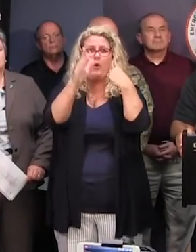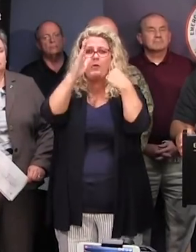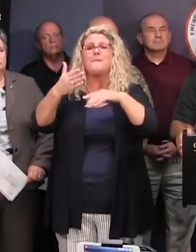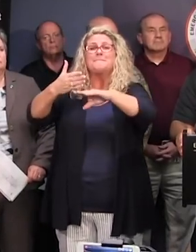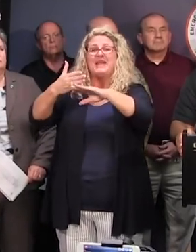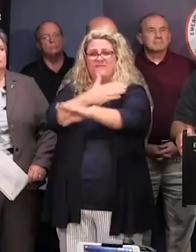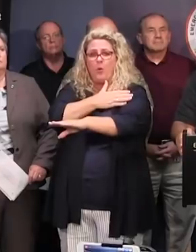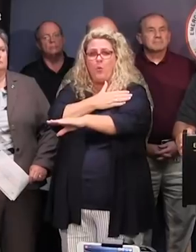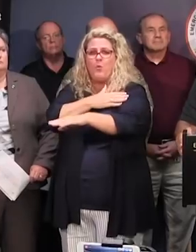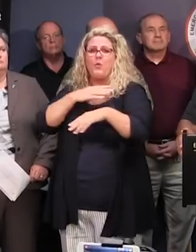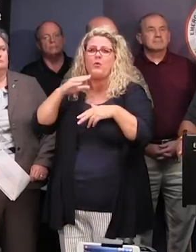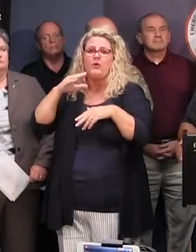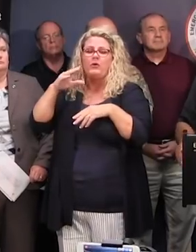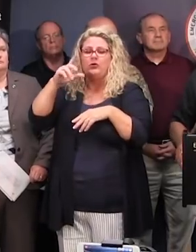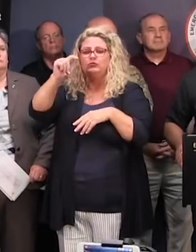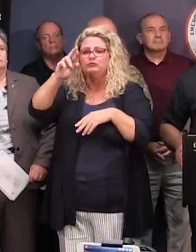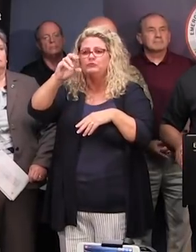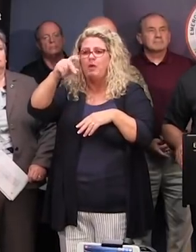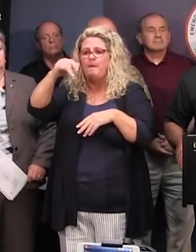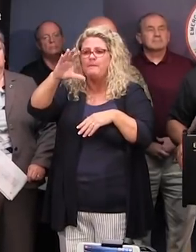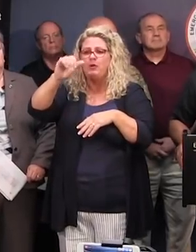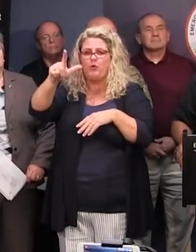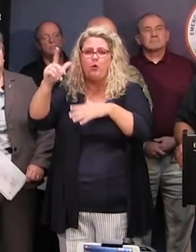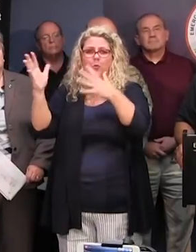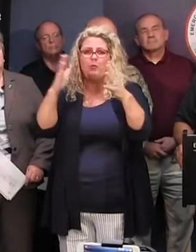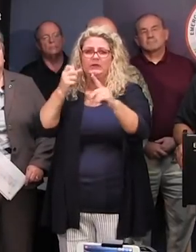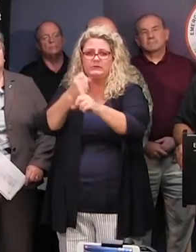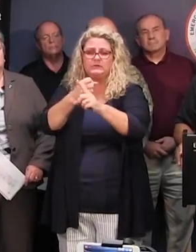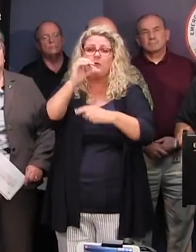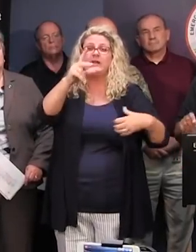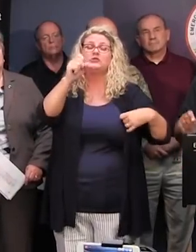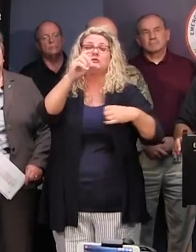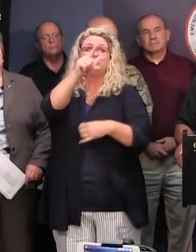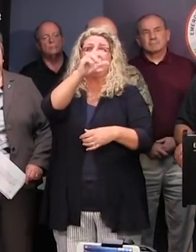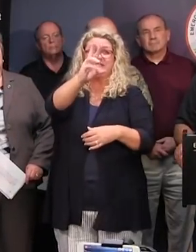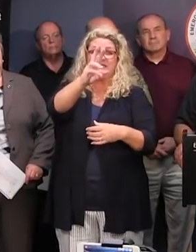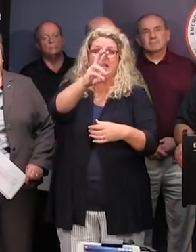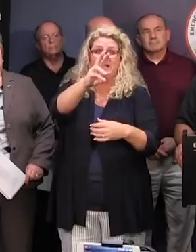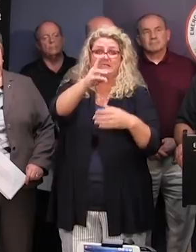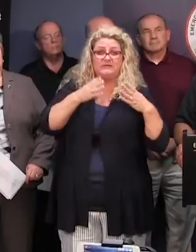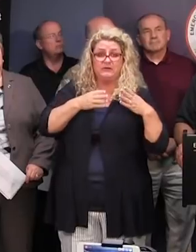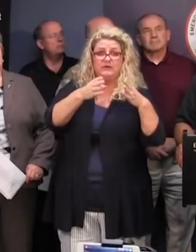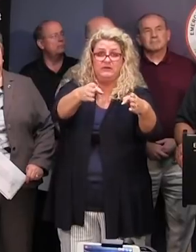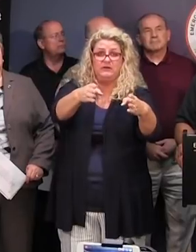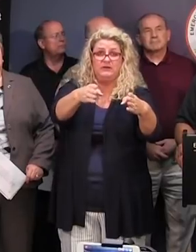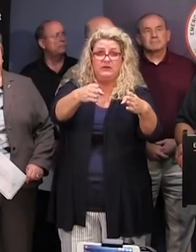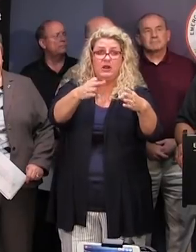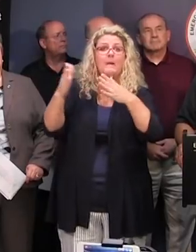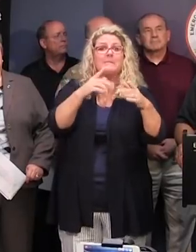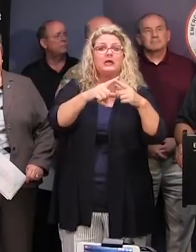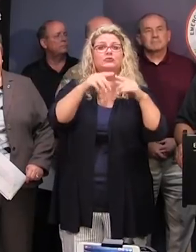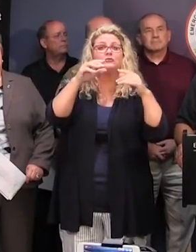winds. So for the I-26 corridor, the tentative plan is to close